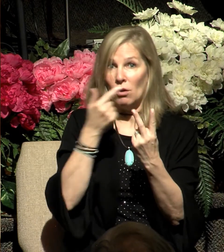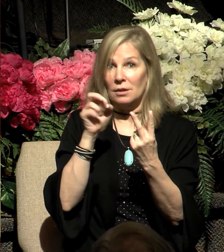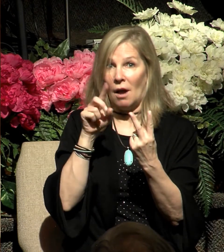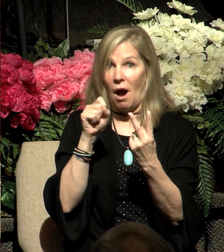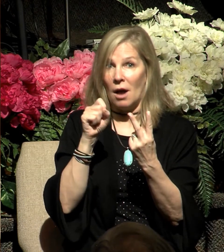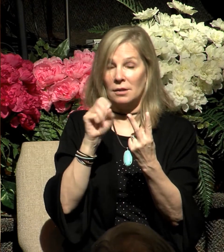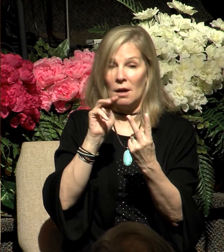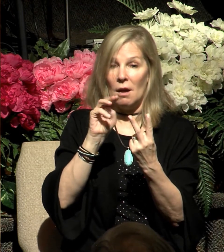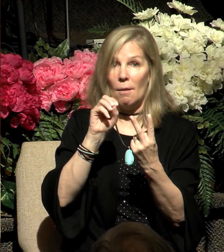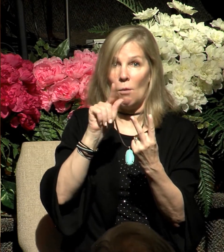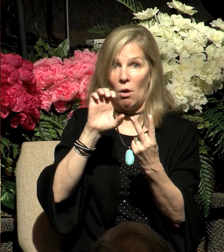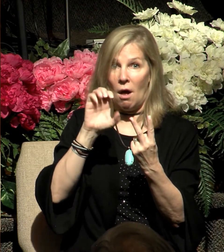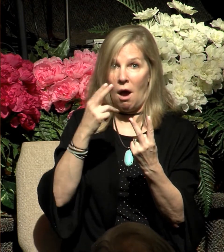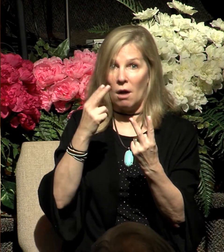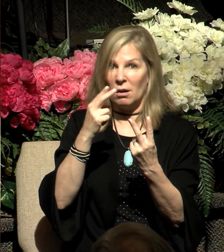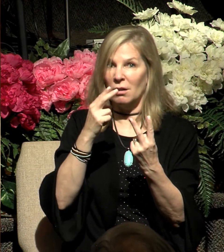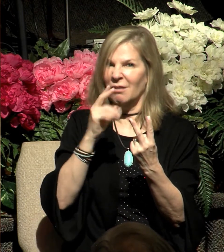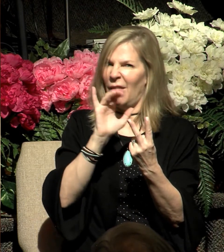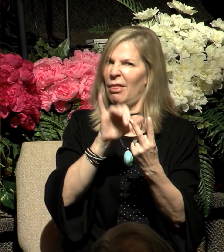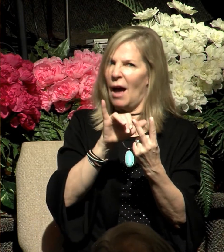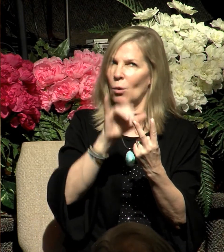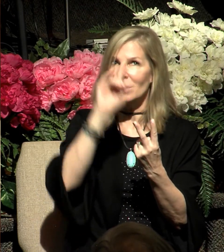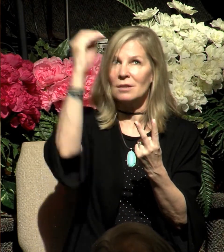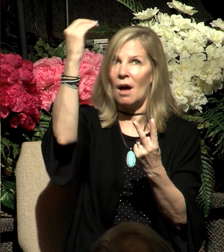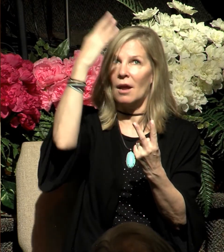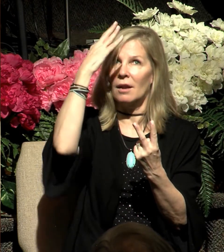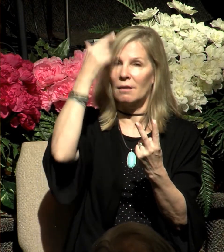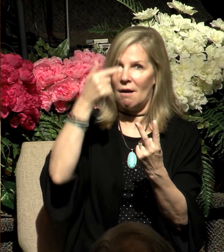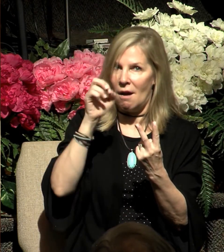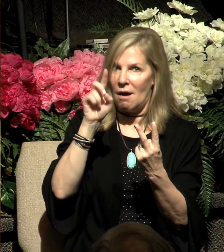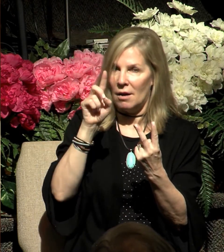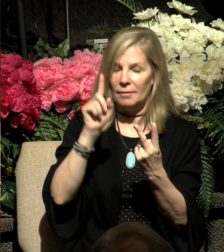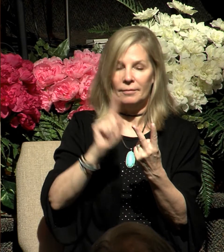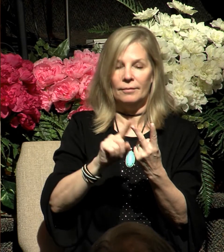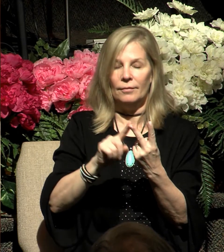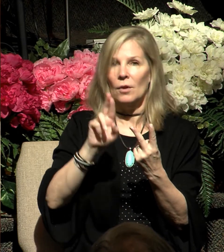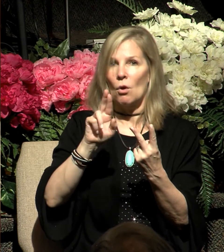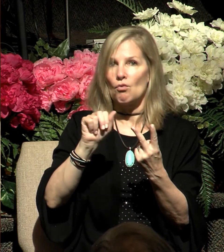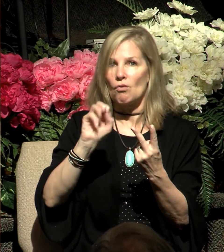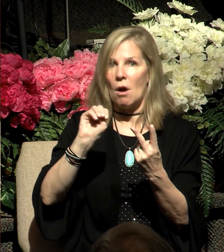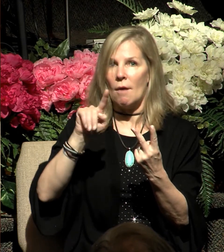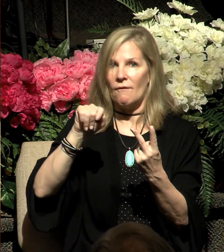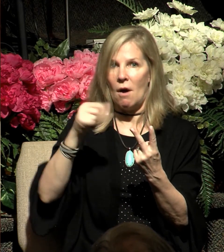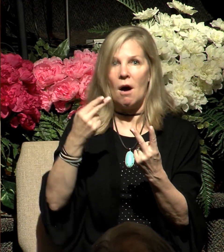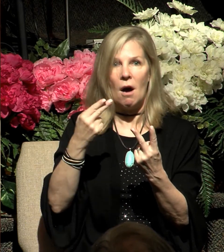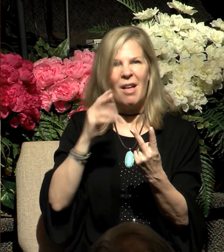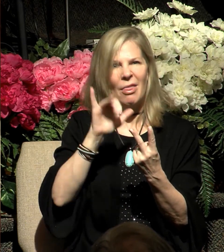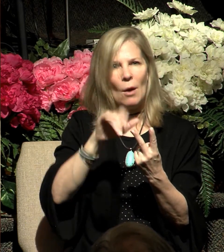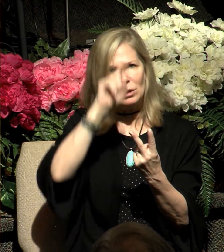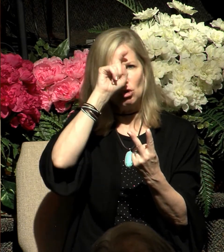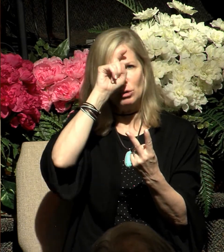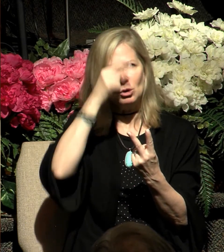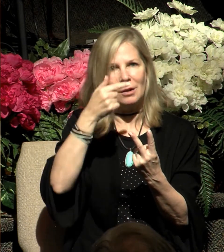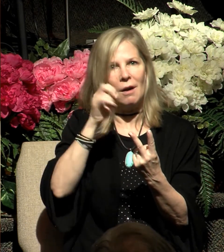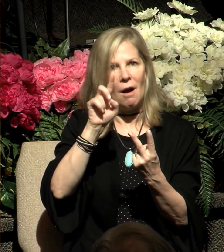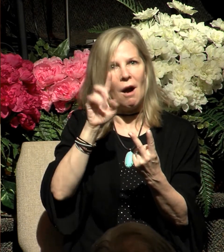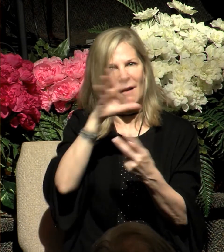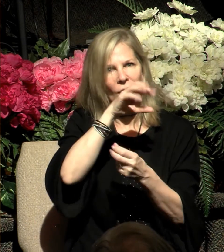Moloch, that was the Canaanite sun god. God and Rampha, that was one of the Egyptian gods involving the planets.